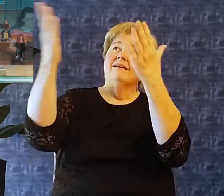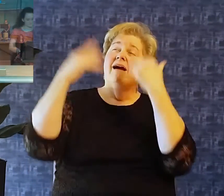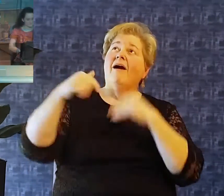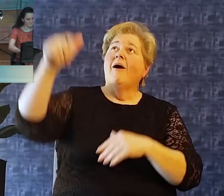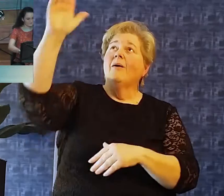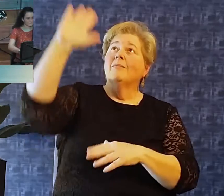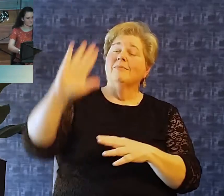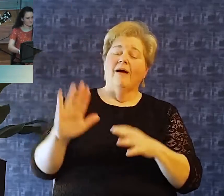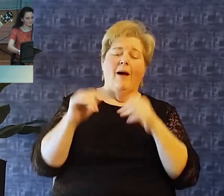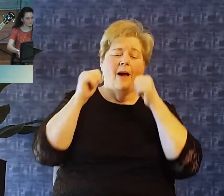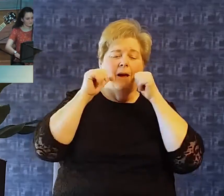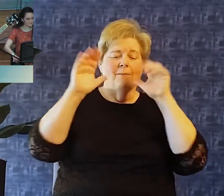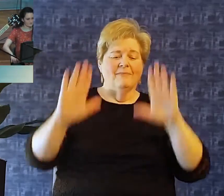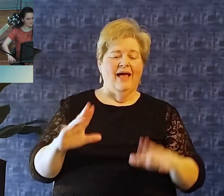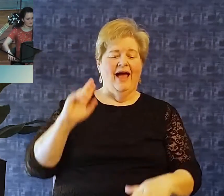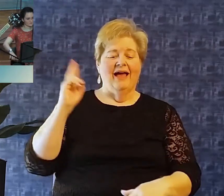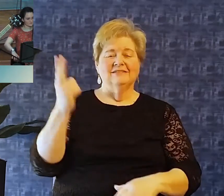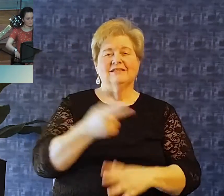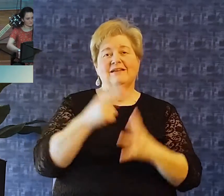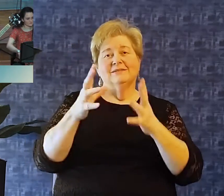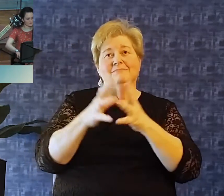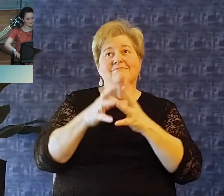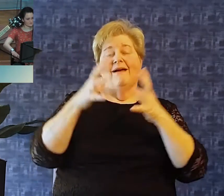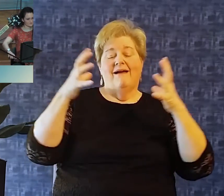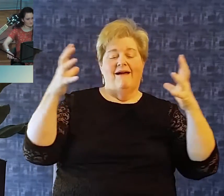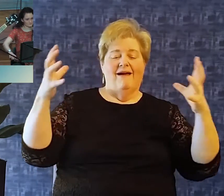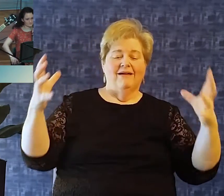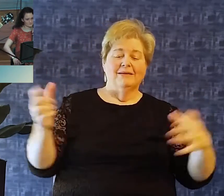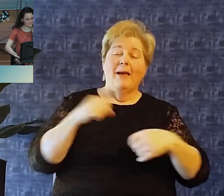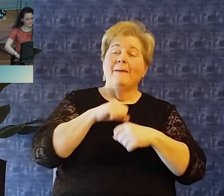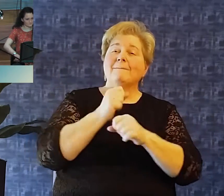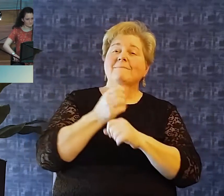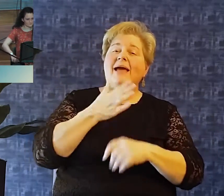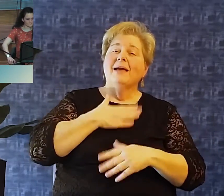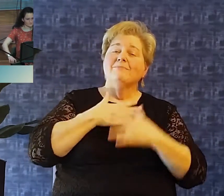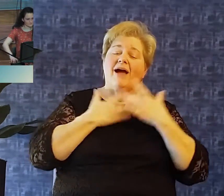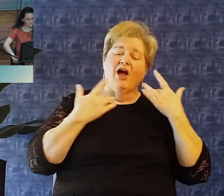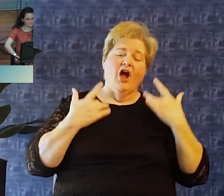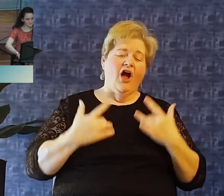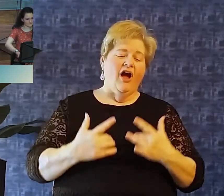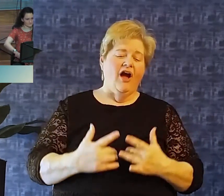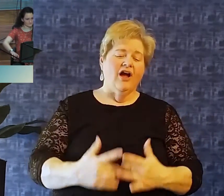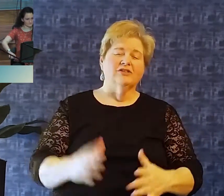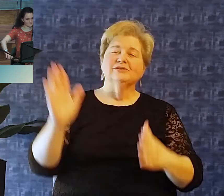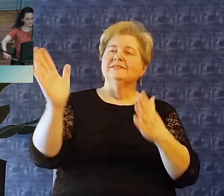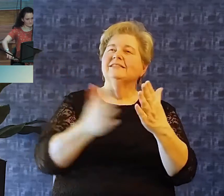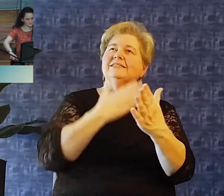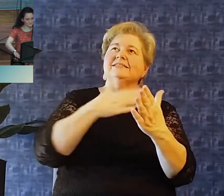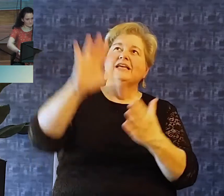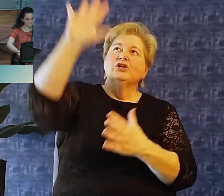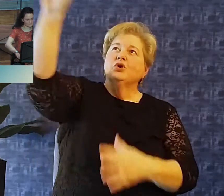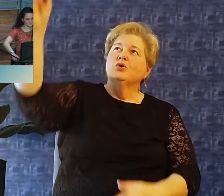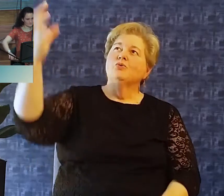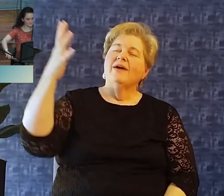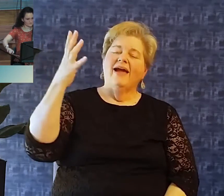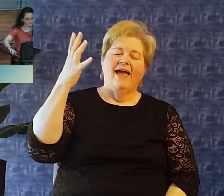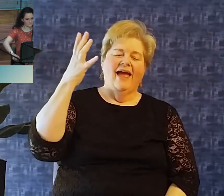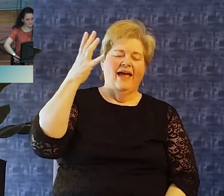Come thou fount of every blessing. Tune my heart to sing thy